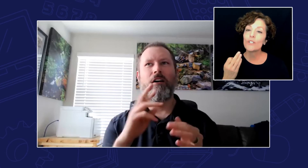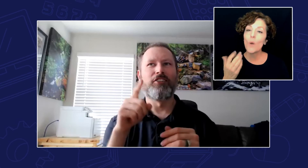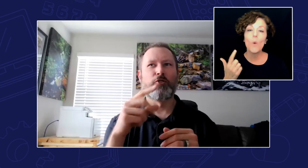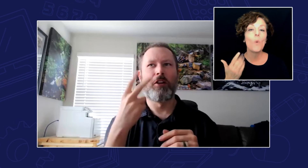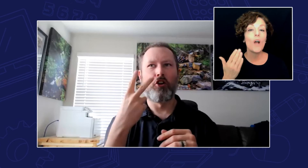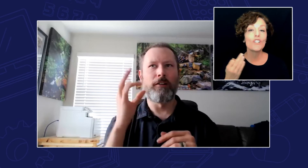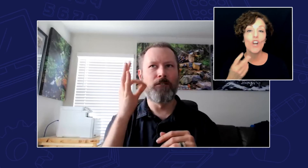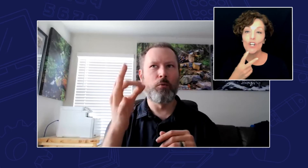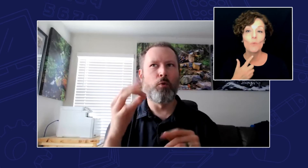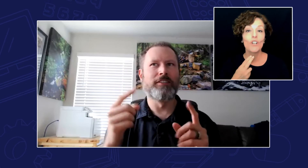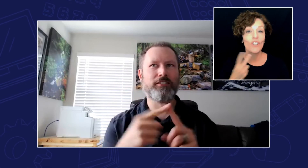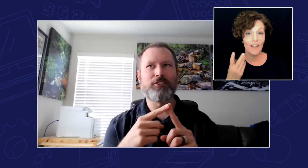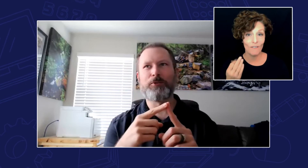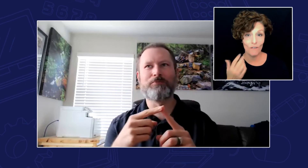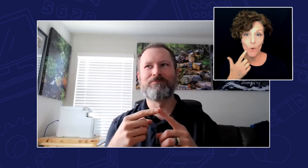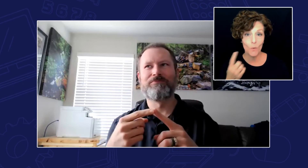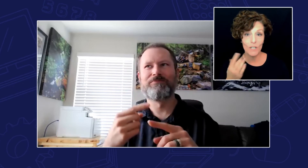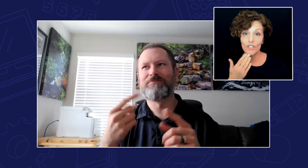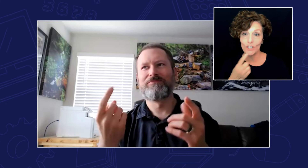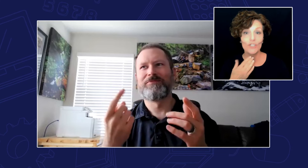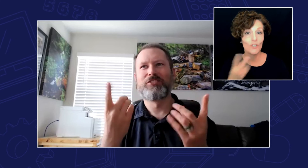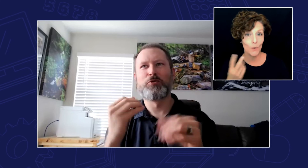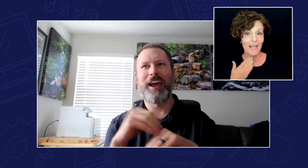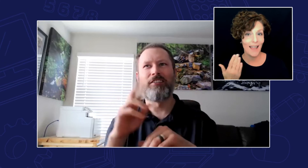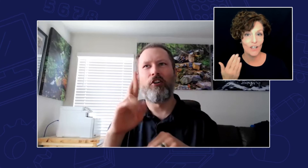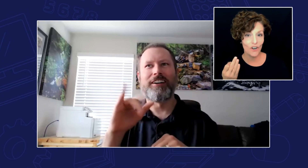so what are you looking forward to doing at RIT